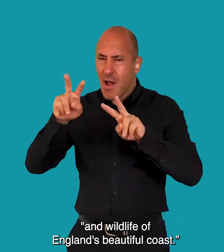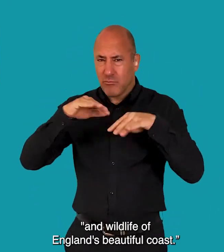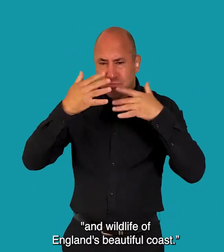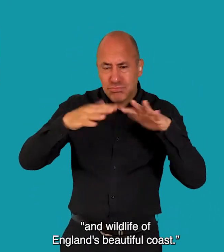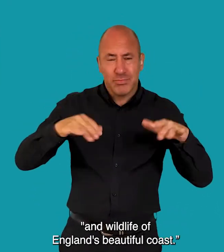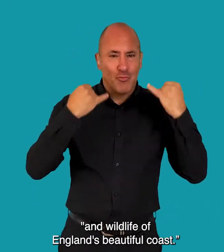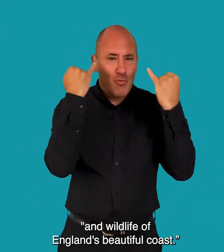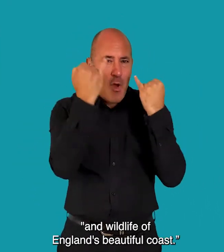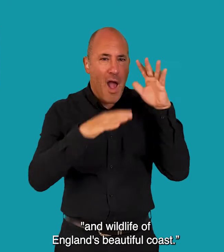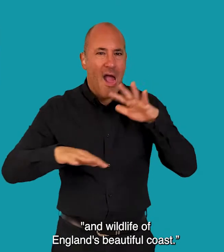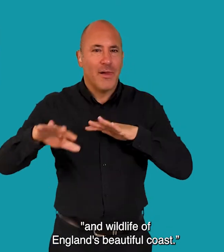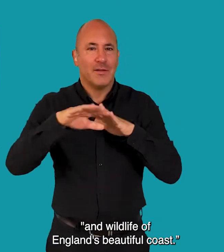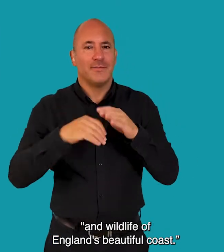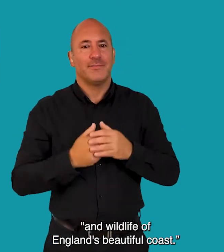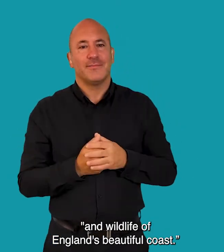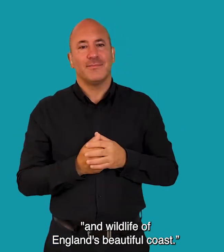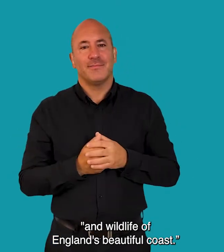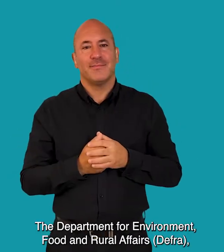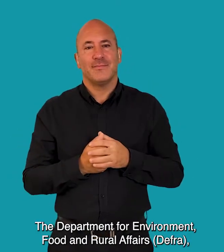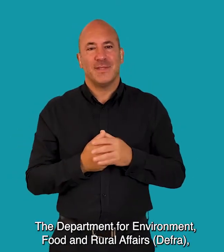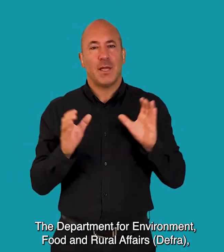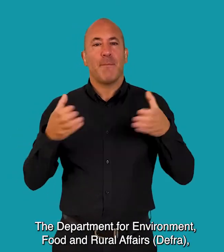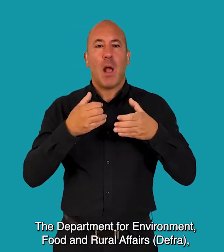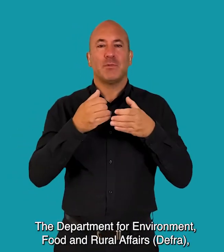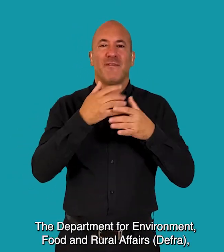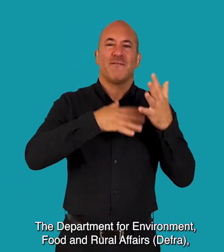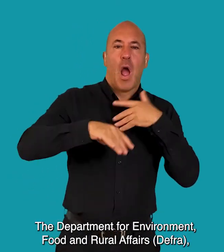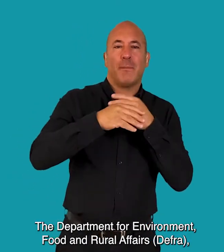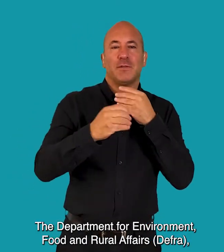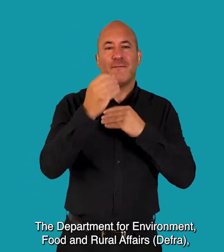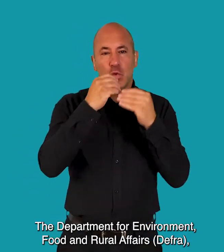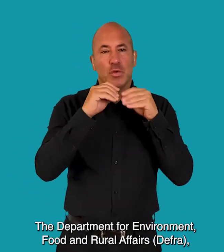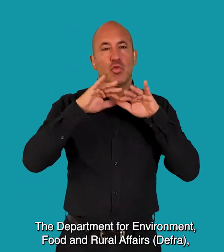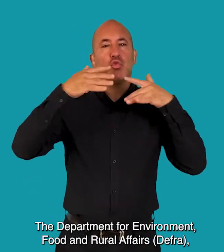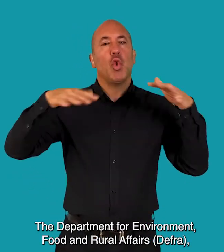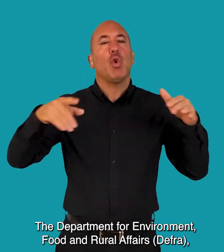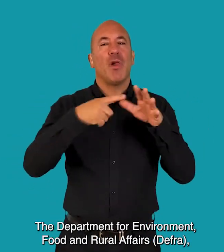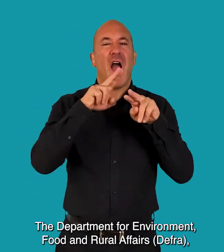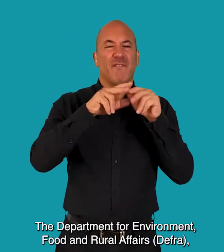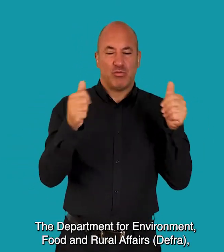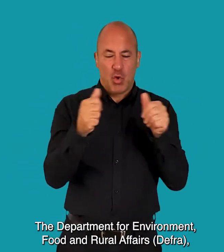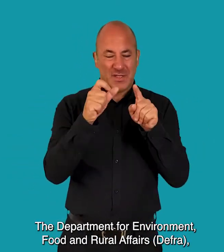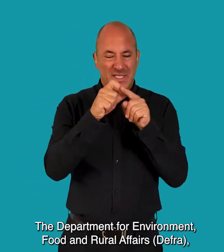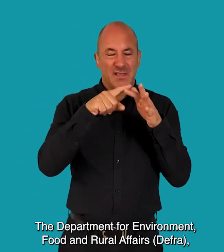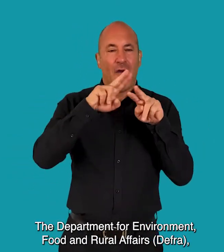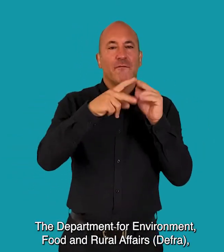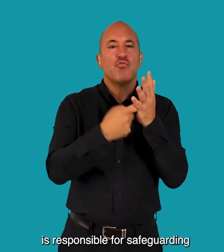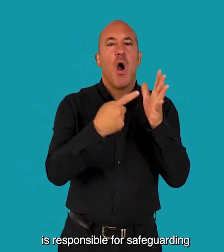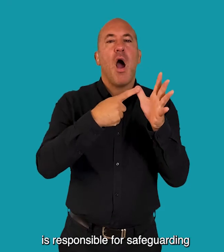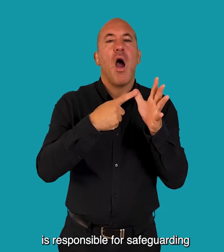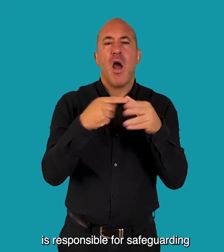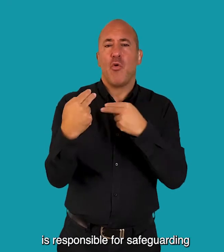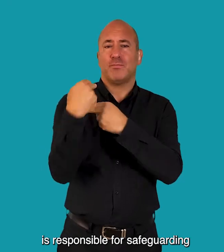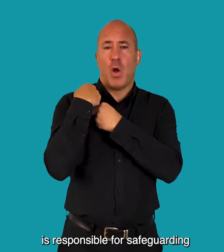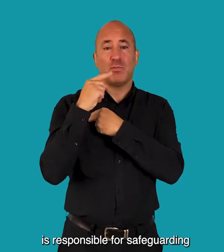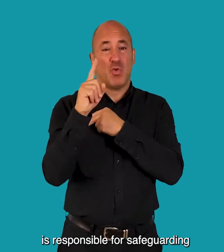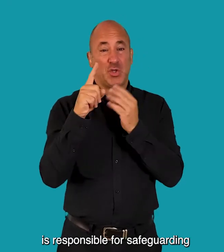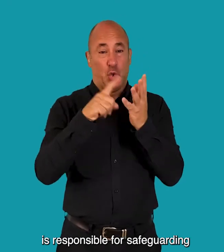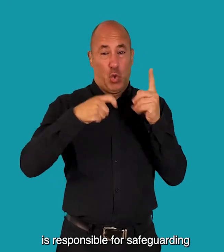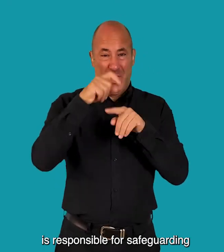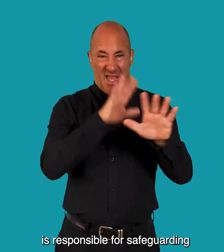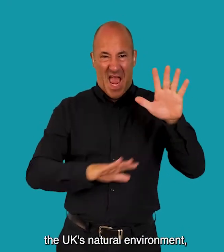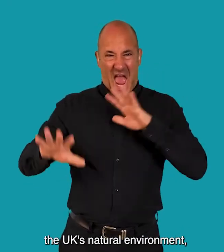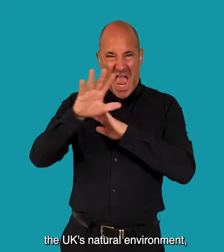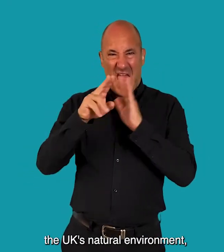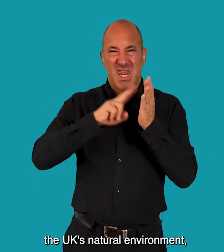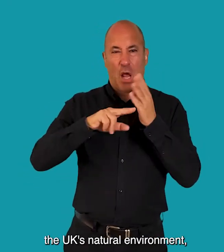of England's beautiful coast The Department for Environment, Food and Rural Affairs, DEFRA is responsible for